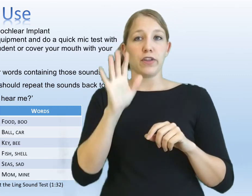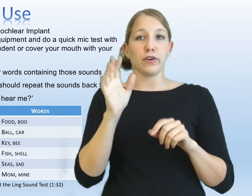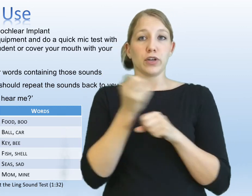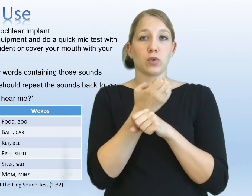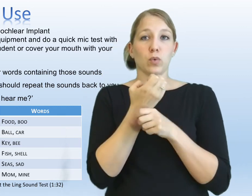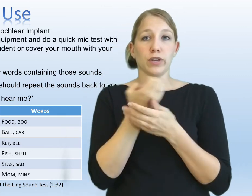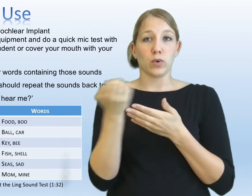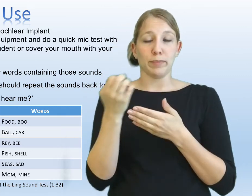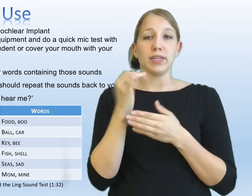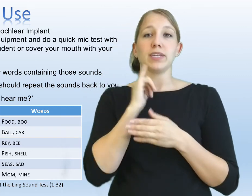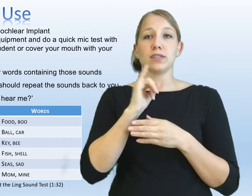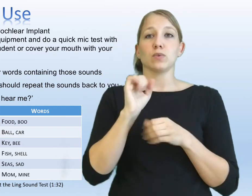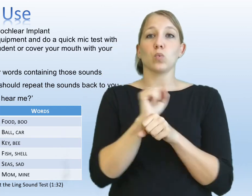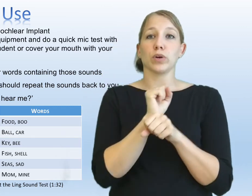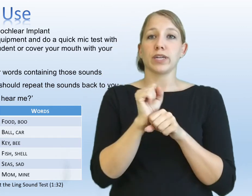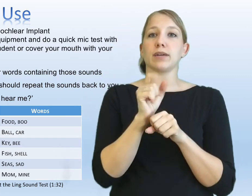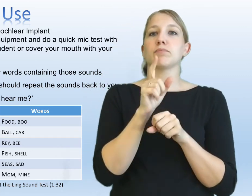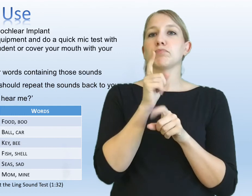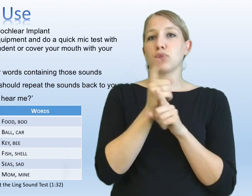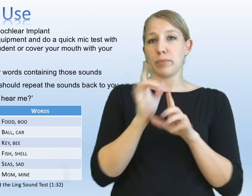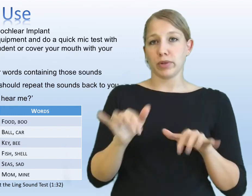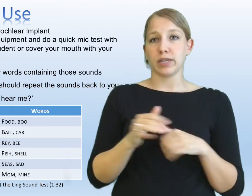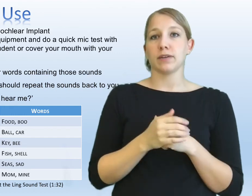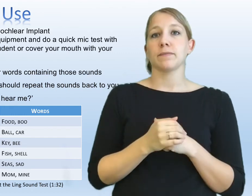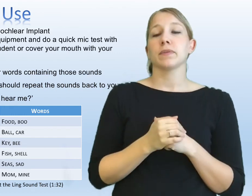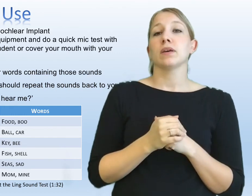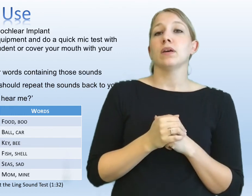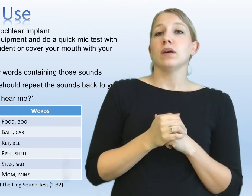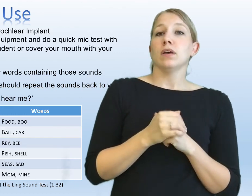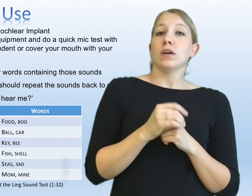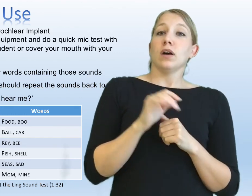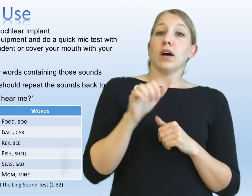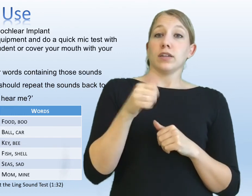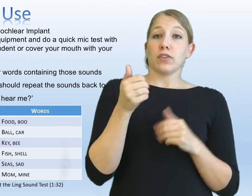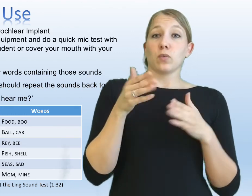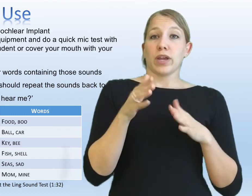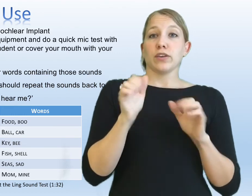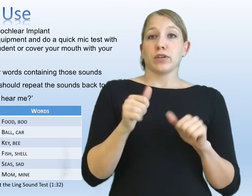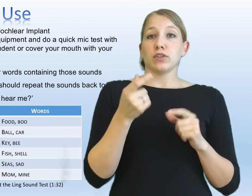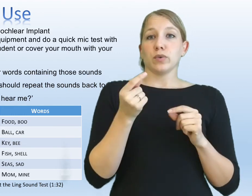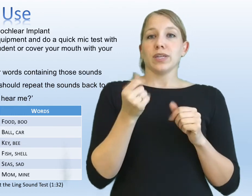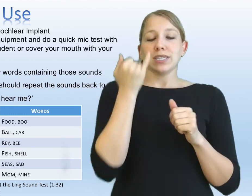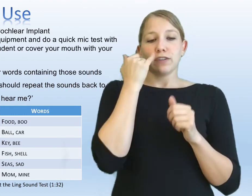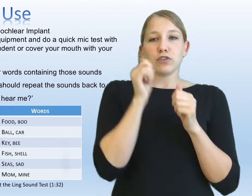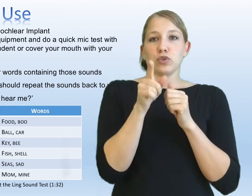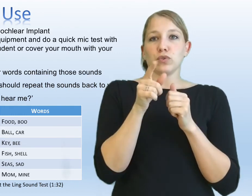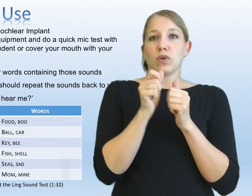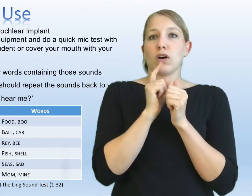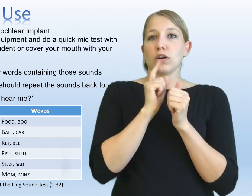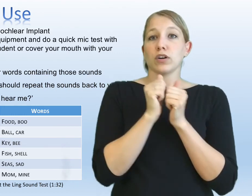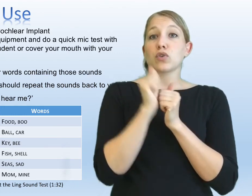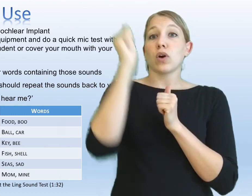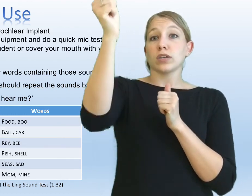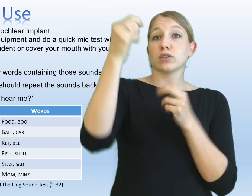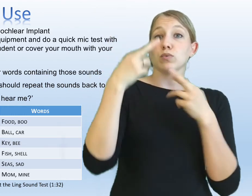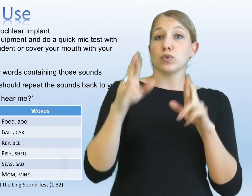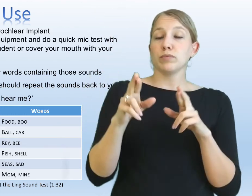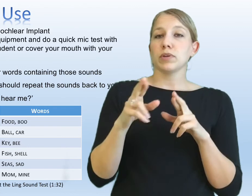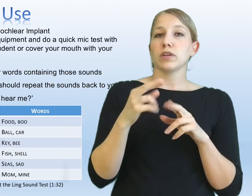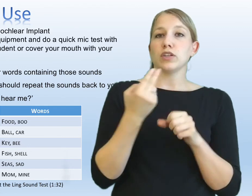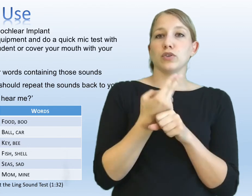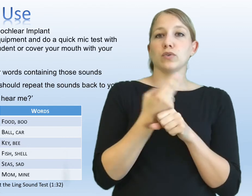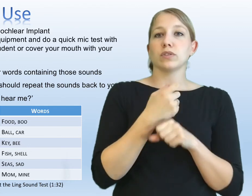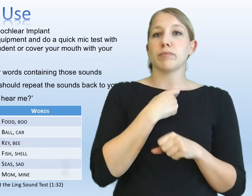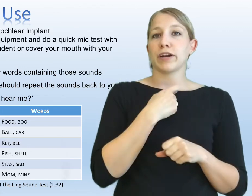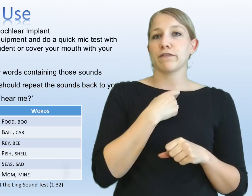if their equipment is working properly. Another way you can do it is if you are across the